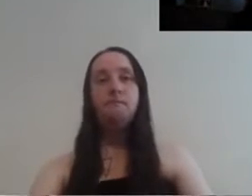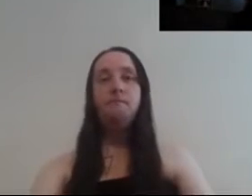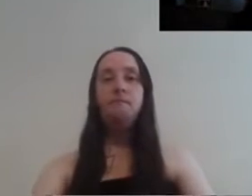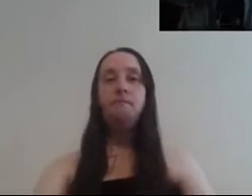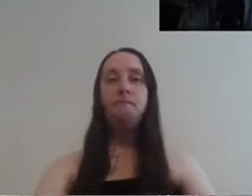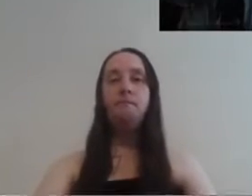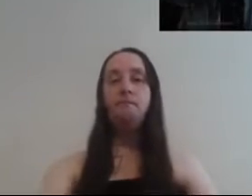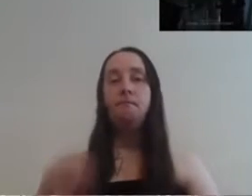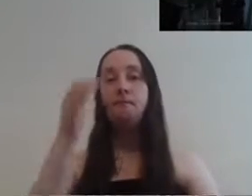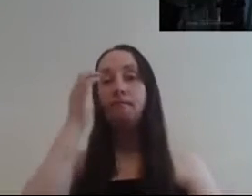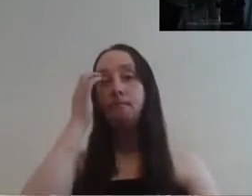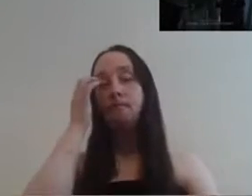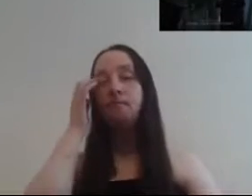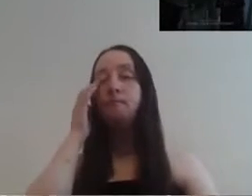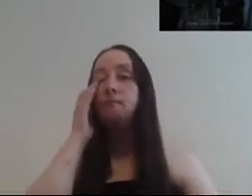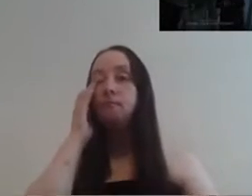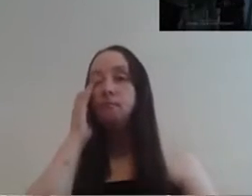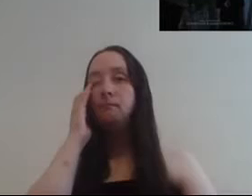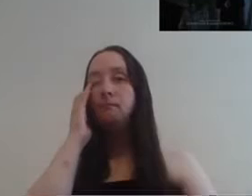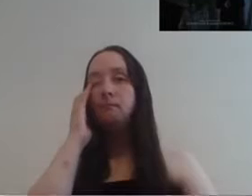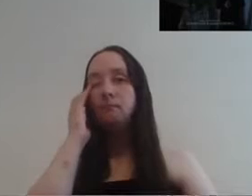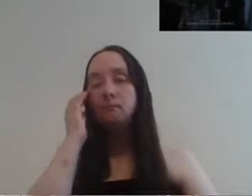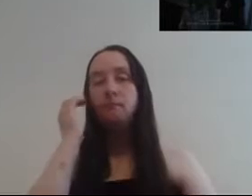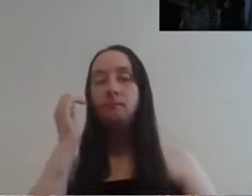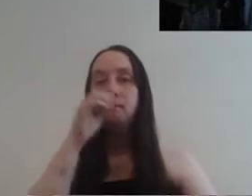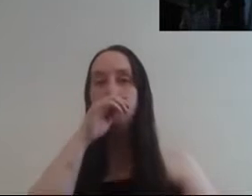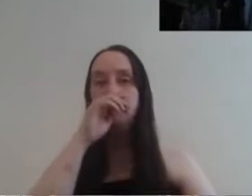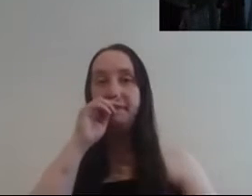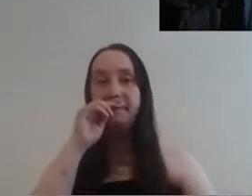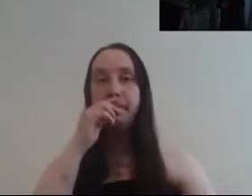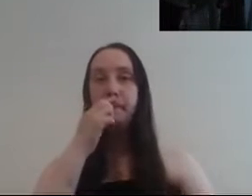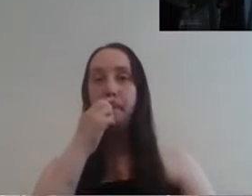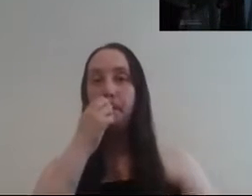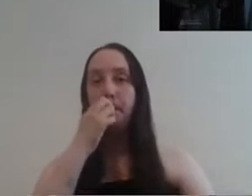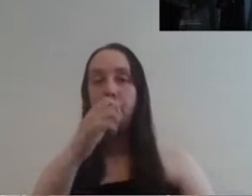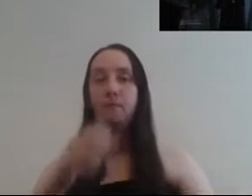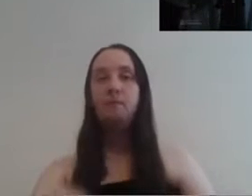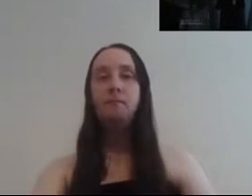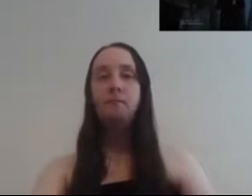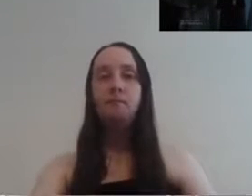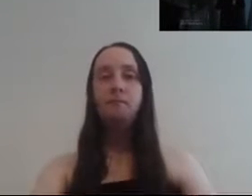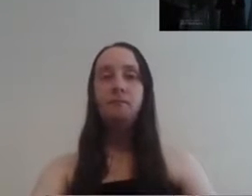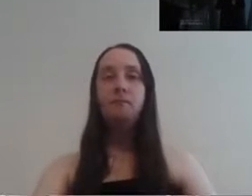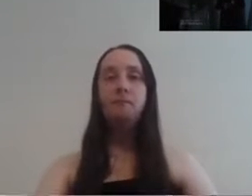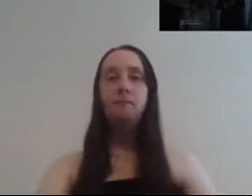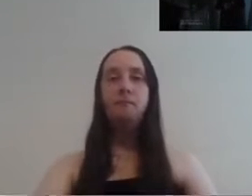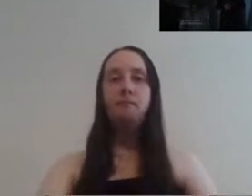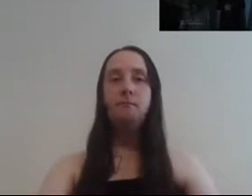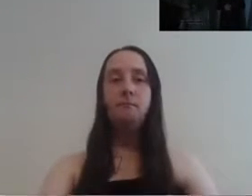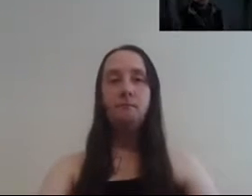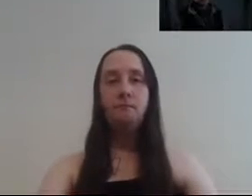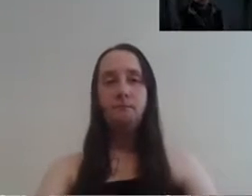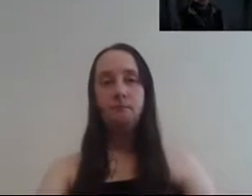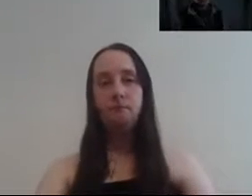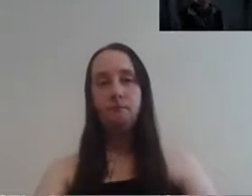enchanted trees which unfortunately for you is not an attribute any of the timber and Storybrooke possesses